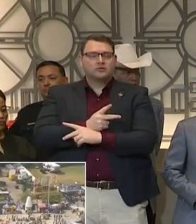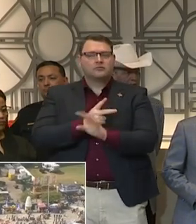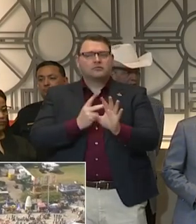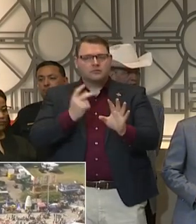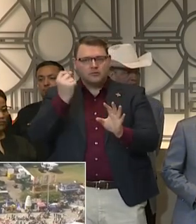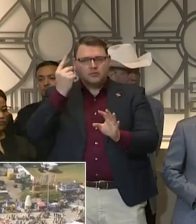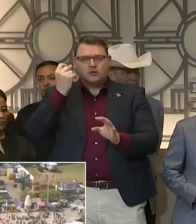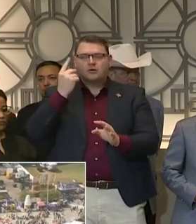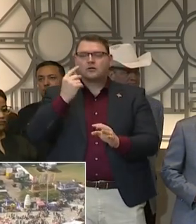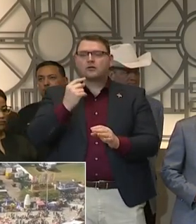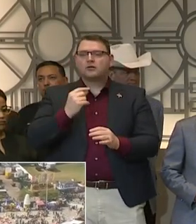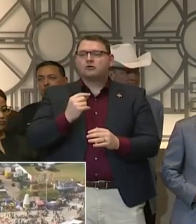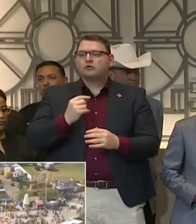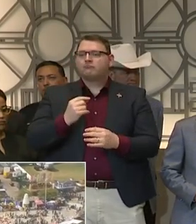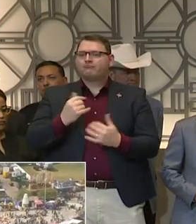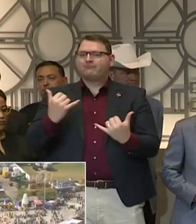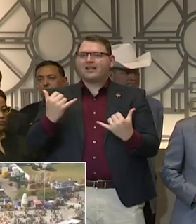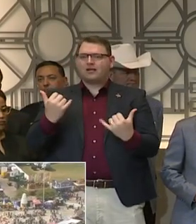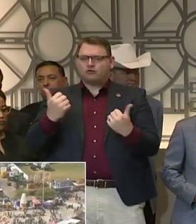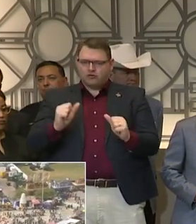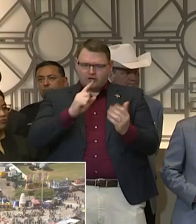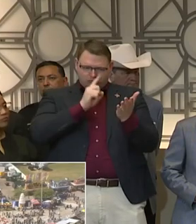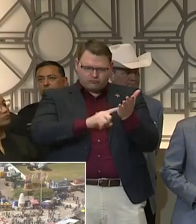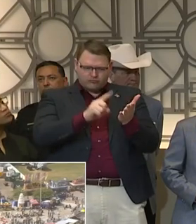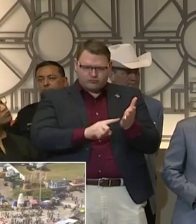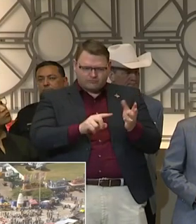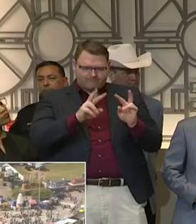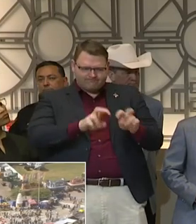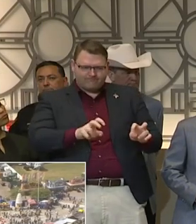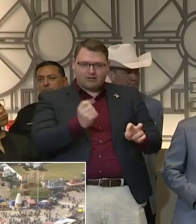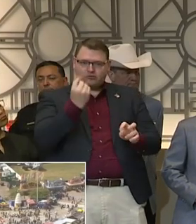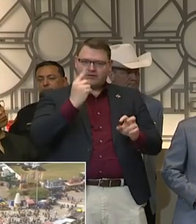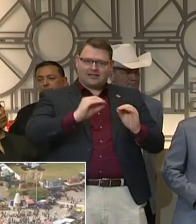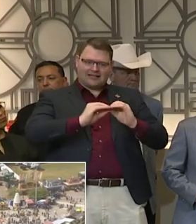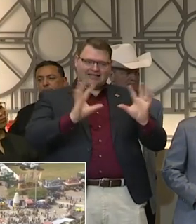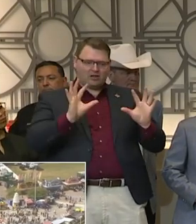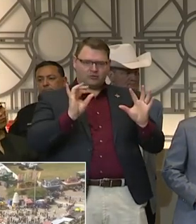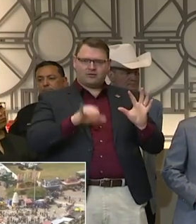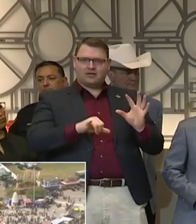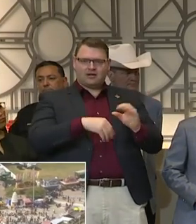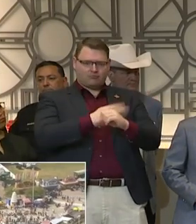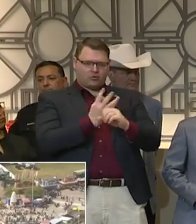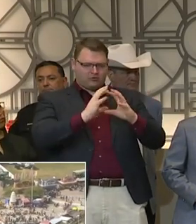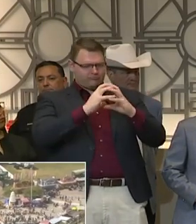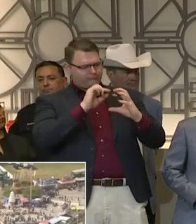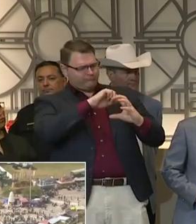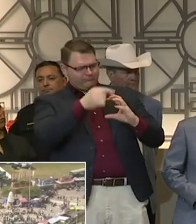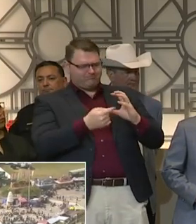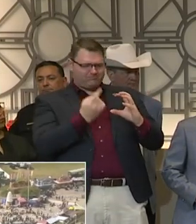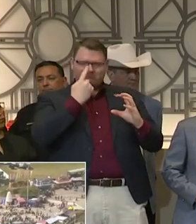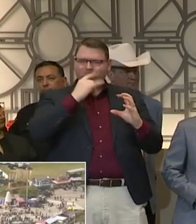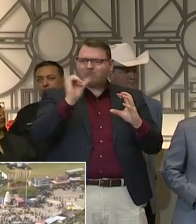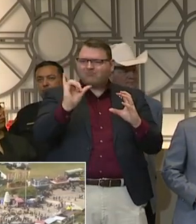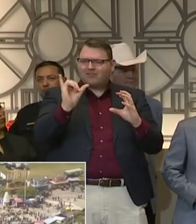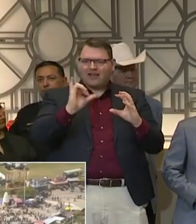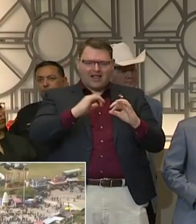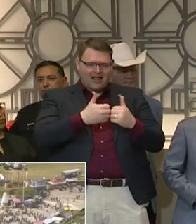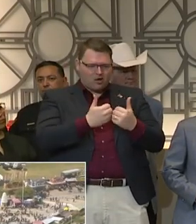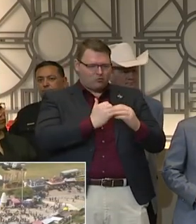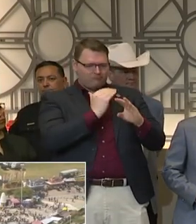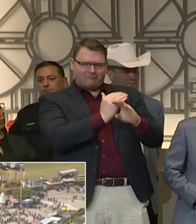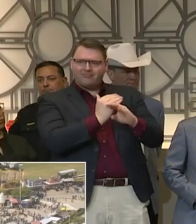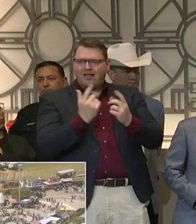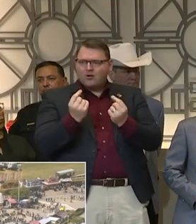trying to understand this virus and that ultimately it's a health issue. And so first, of course,